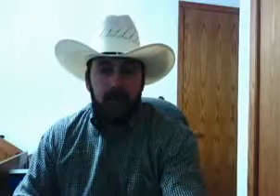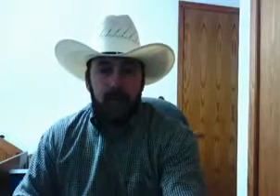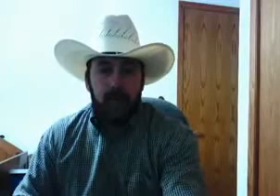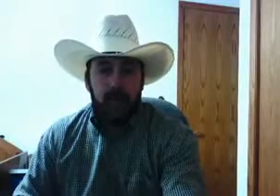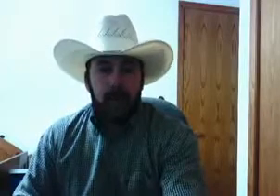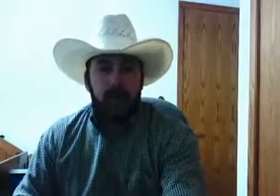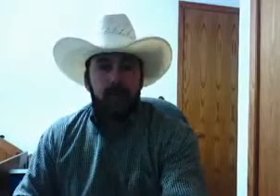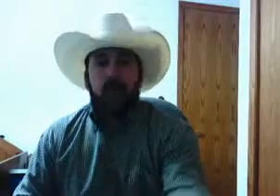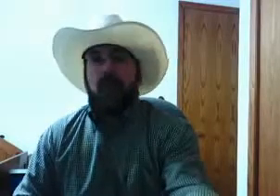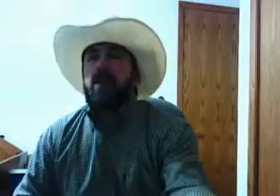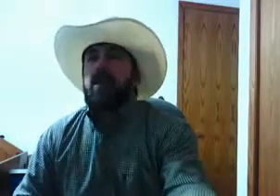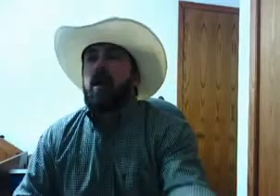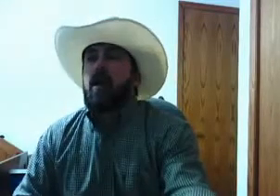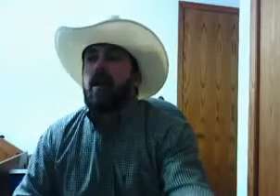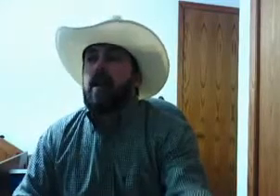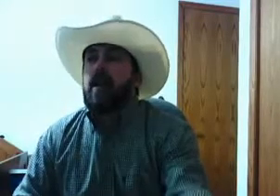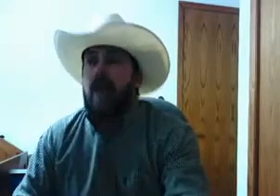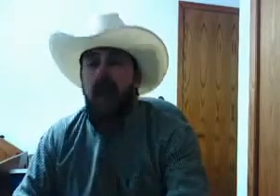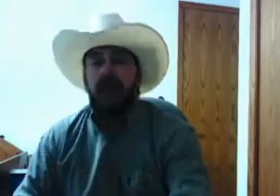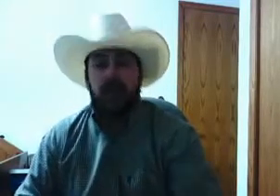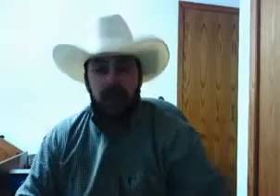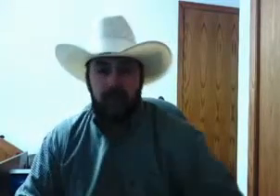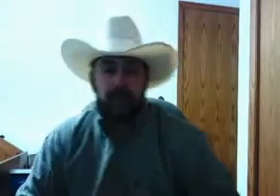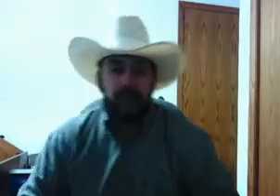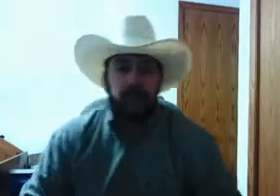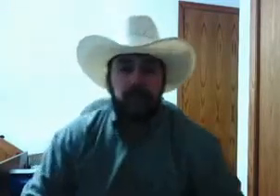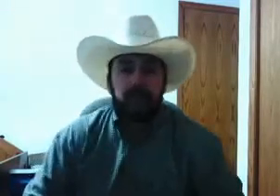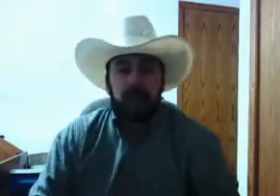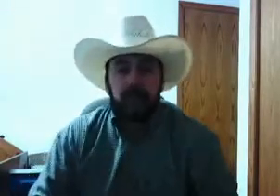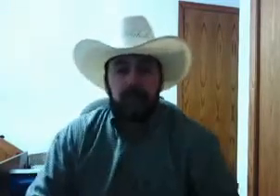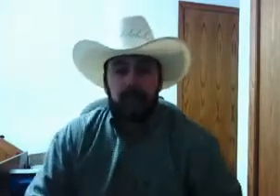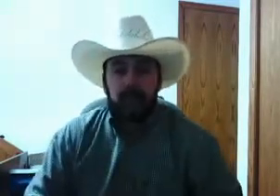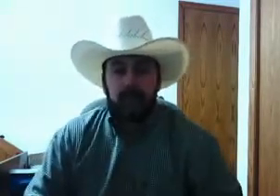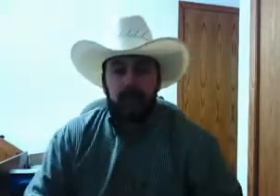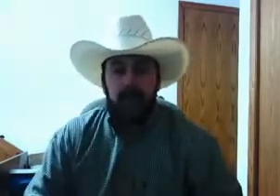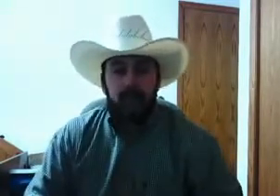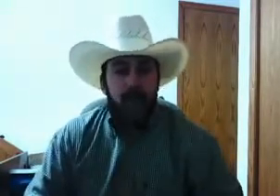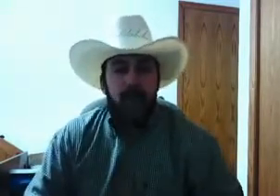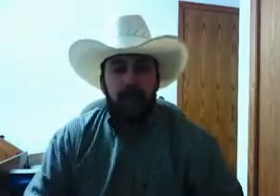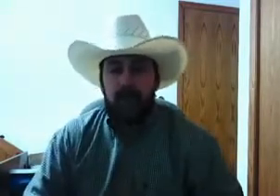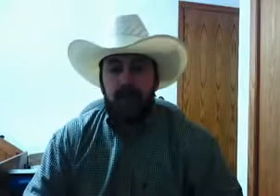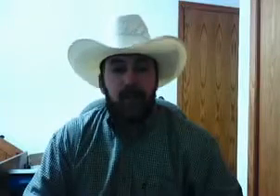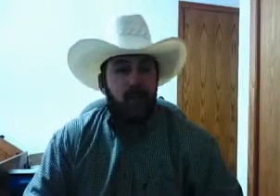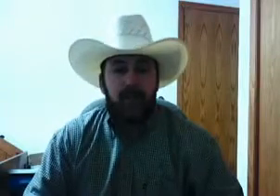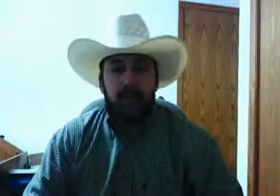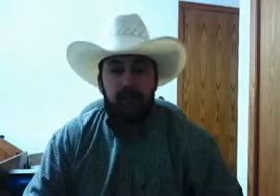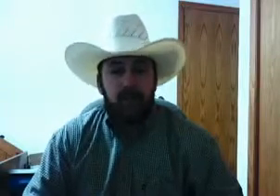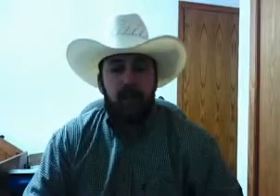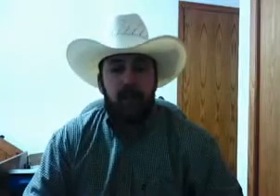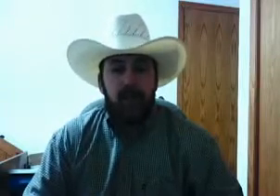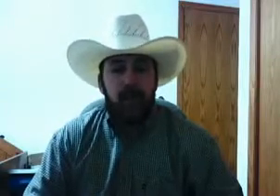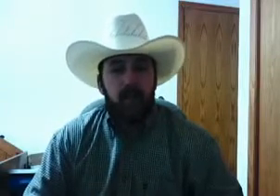But thank God in heaven that my butt don't have to burn in hell with them.